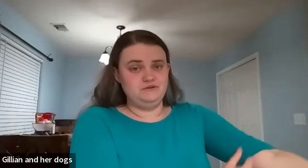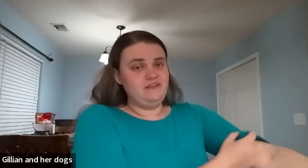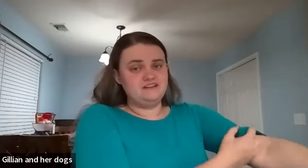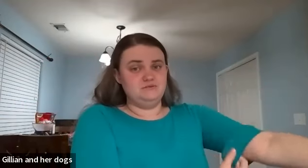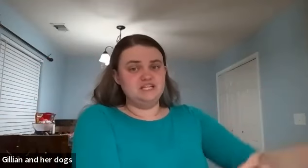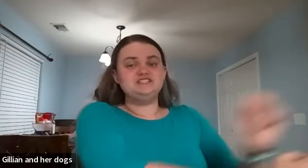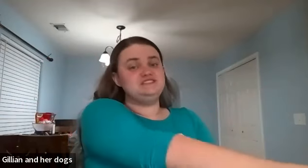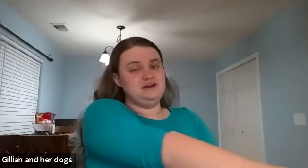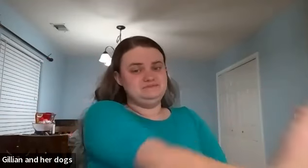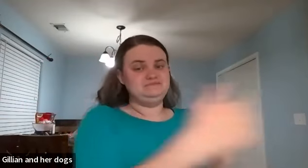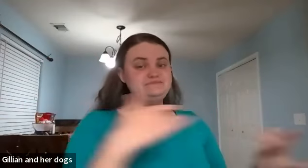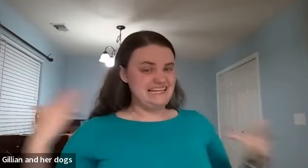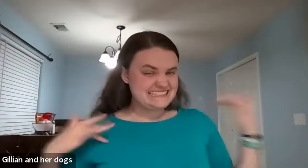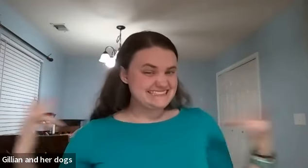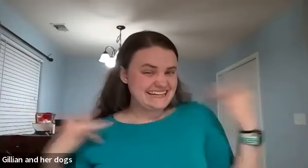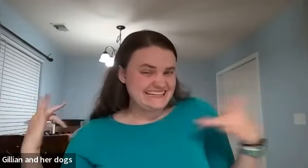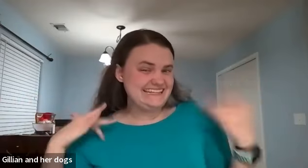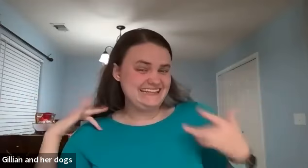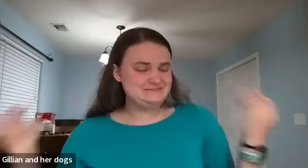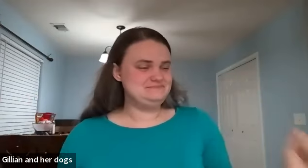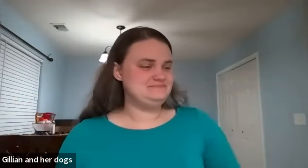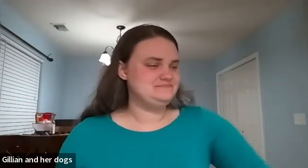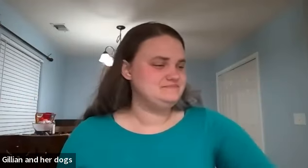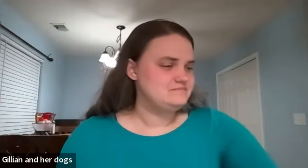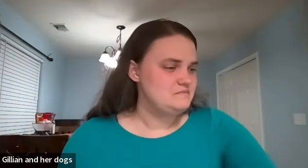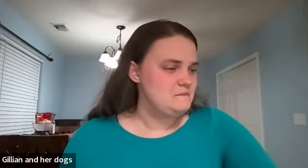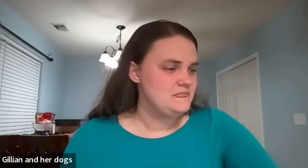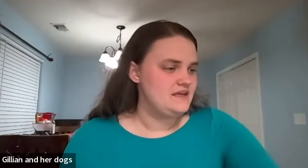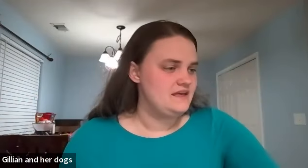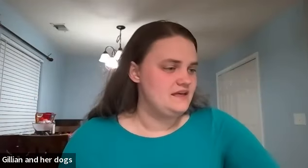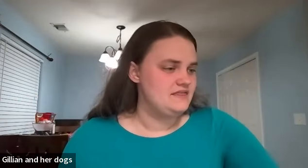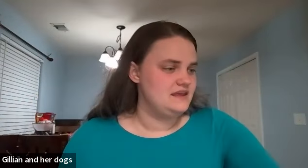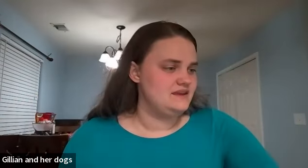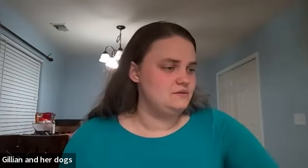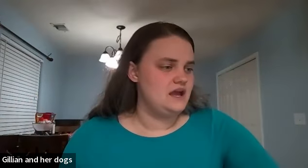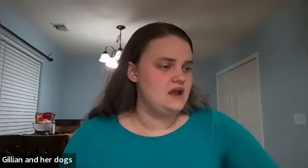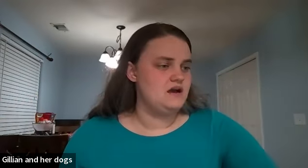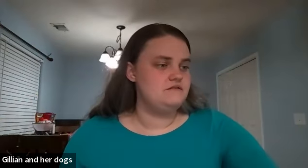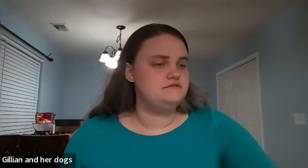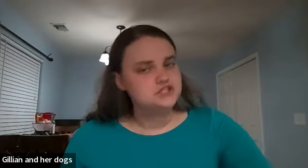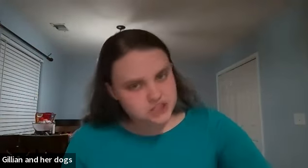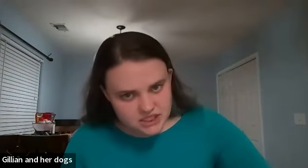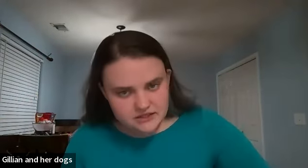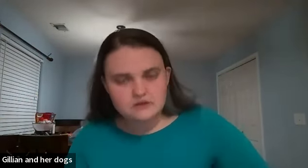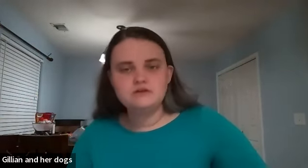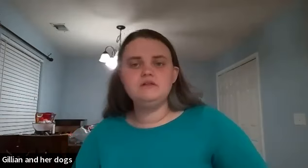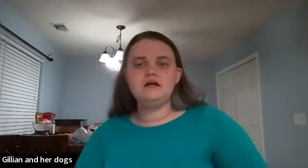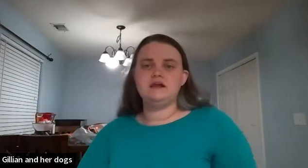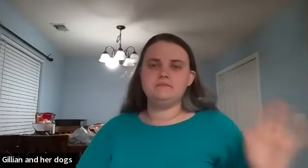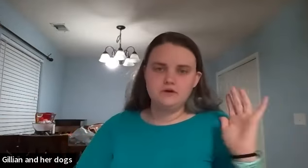doing that so much so excited then we have chill like i'm